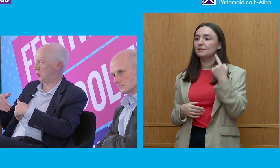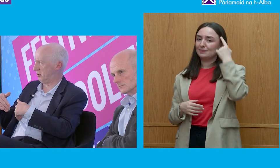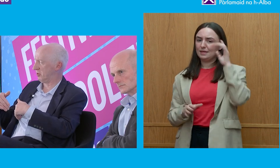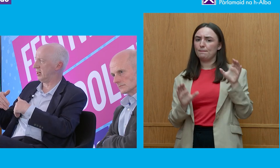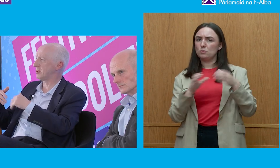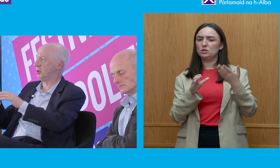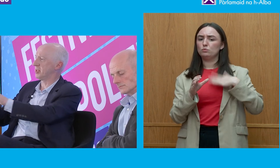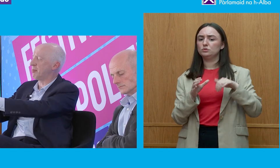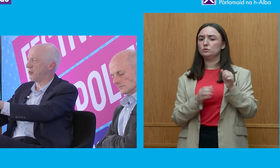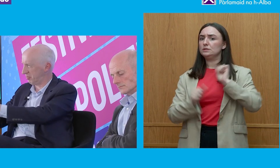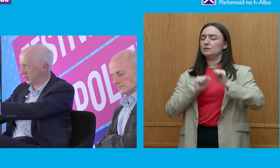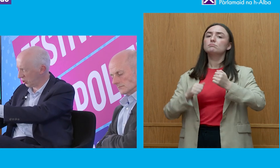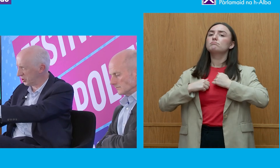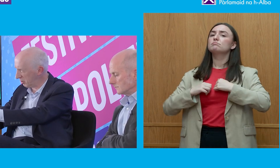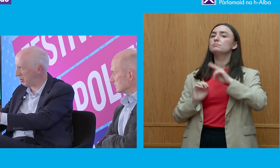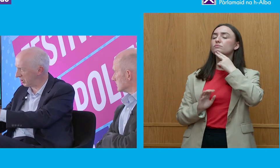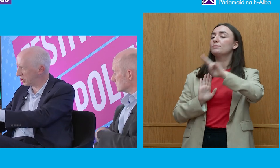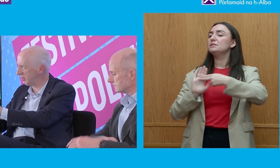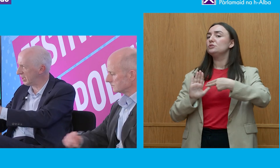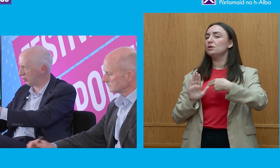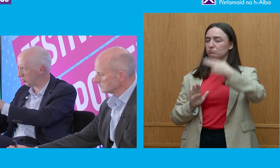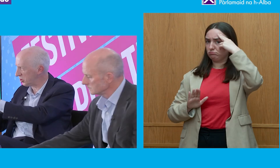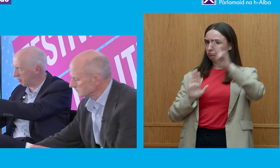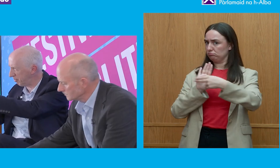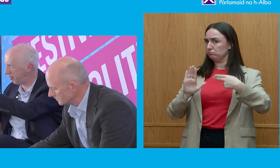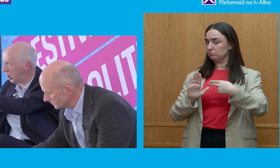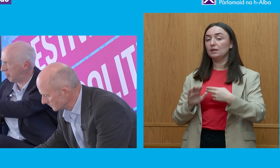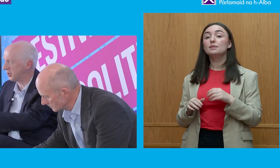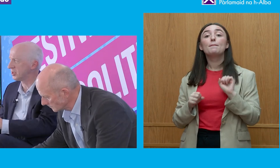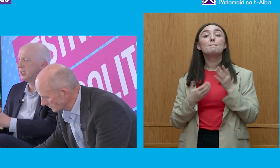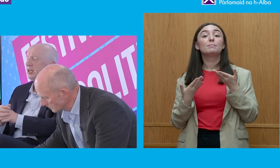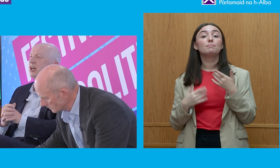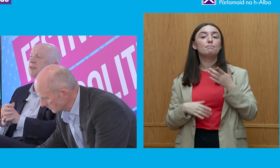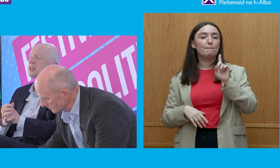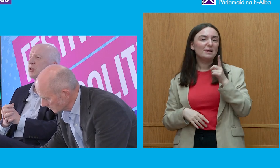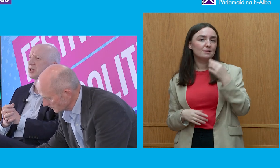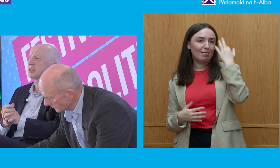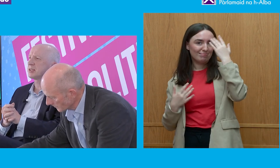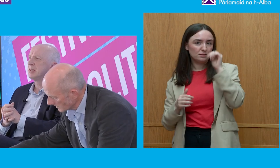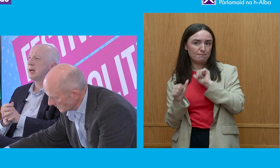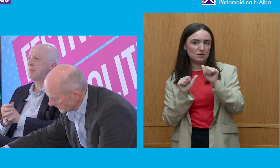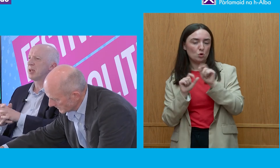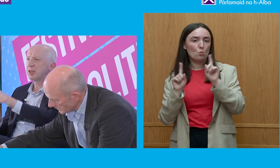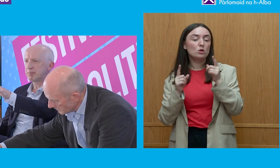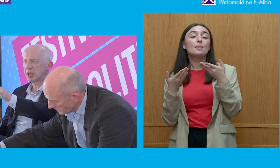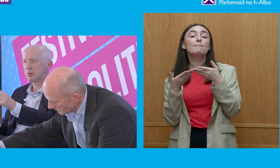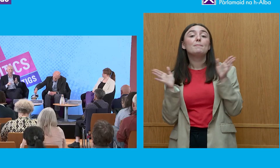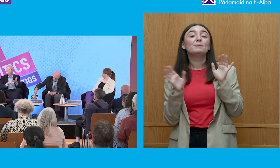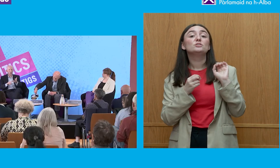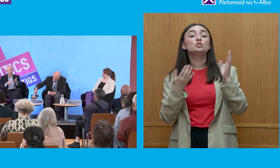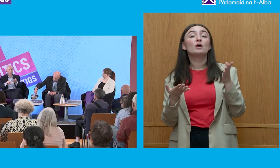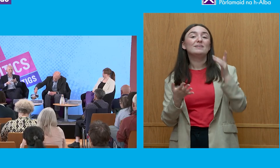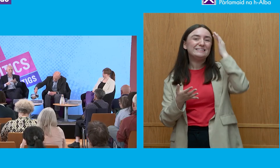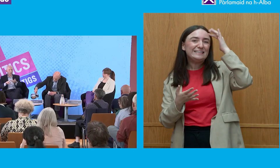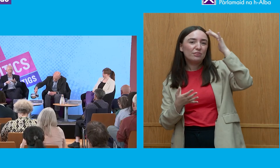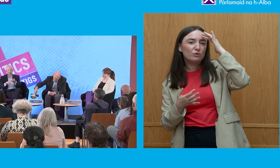reputation right whereas I prefer this concept of the public service ethos what's the purpose of these bodies um these bodies we